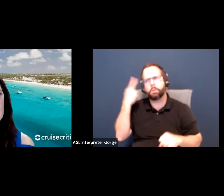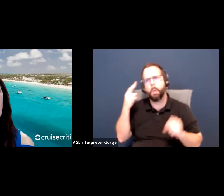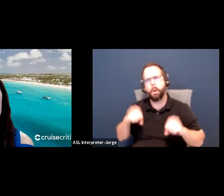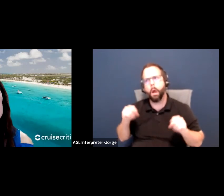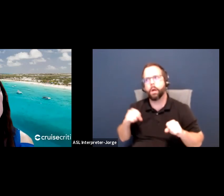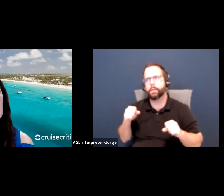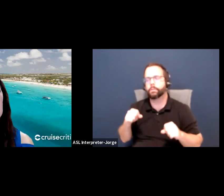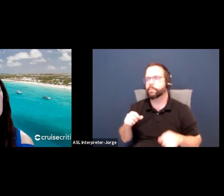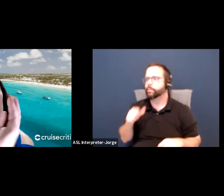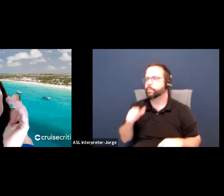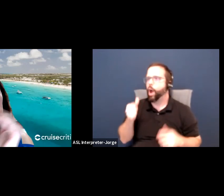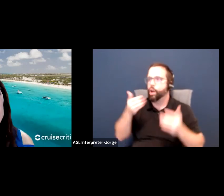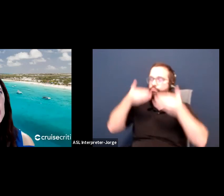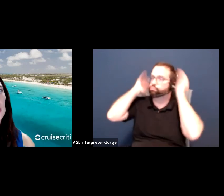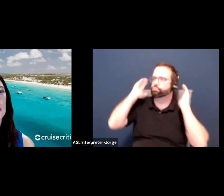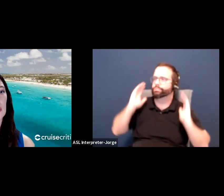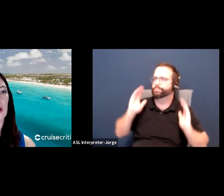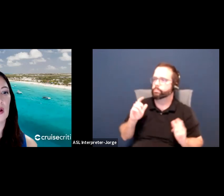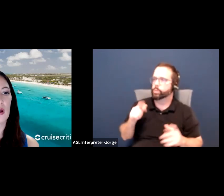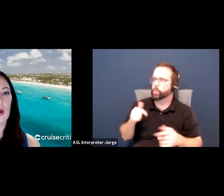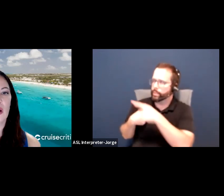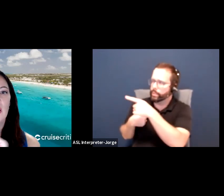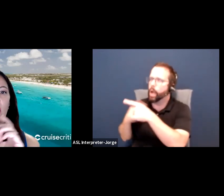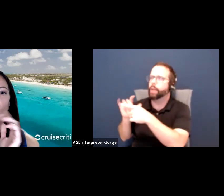when they see, okay, it's broken up by quarters and this is what I do.